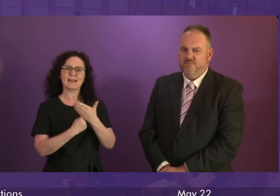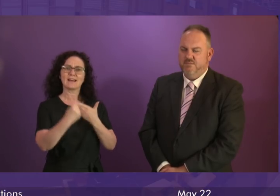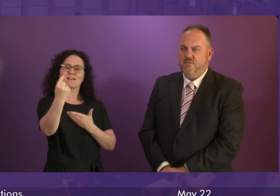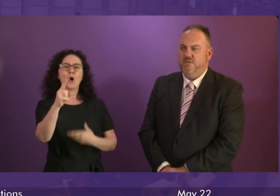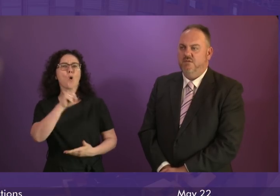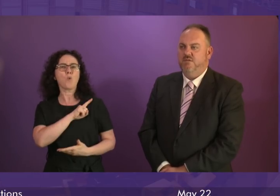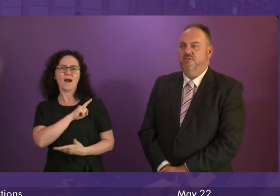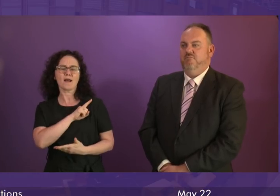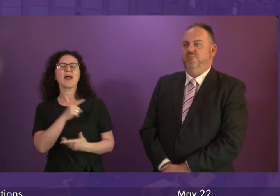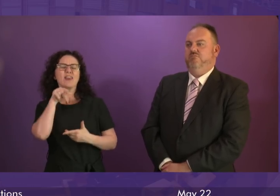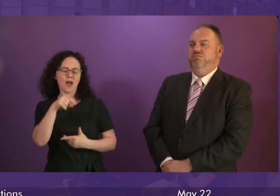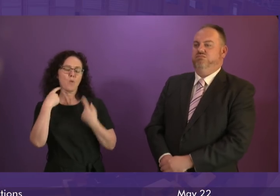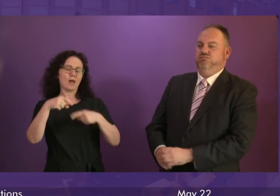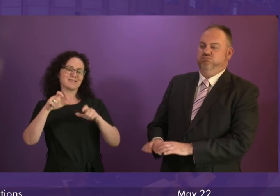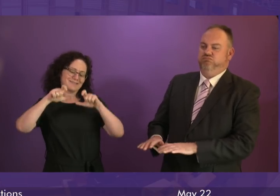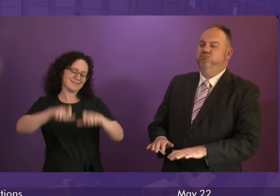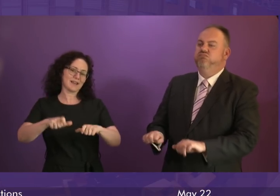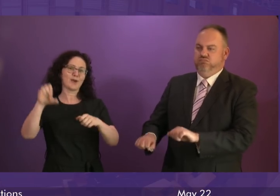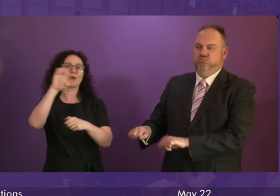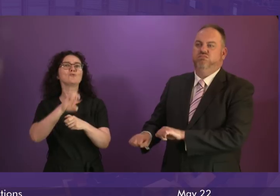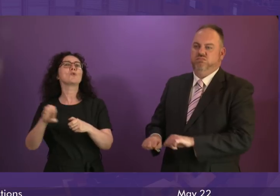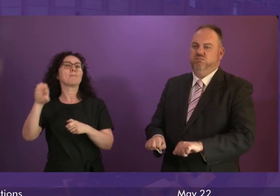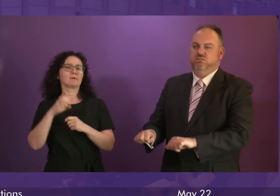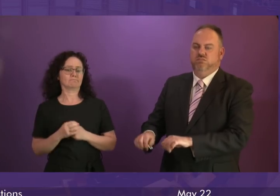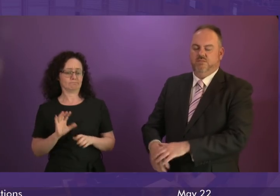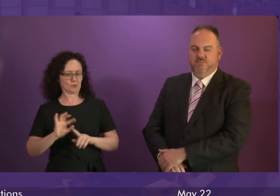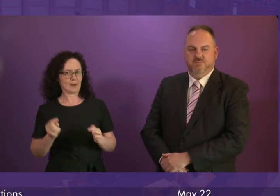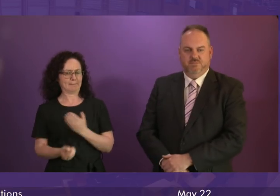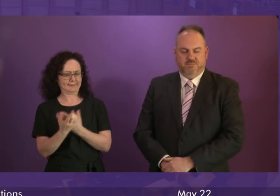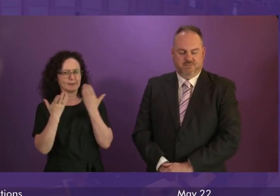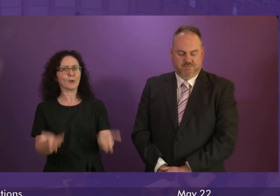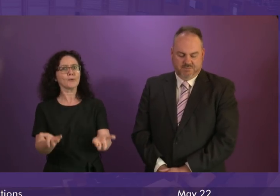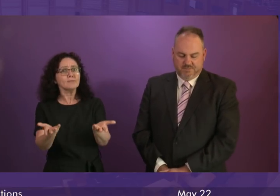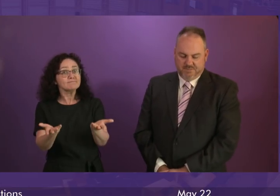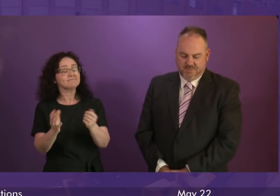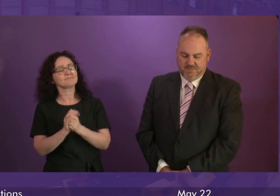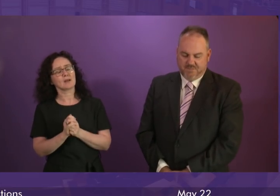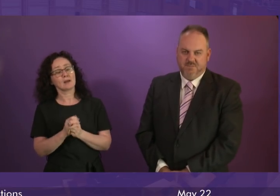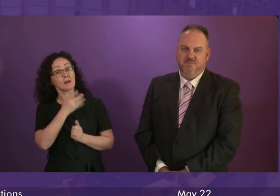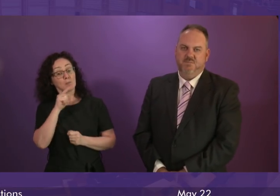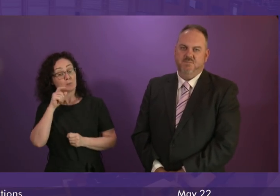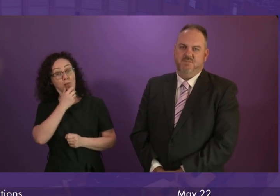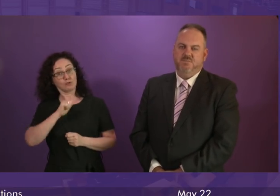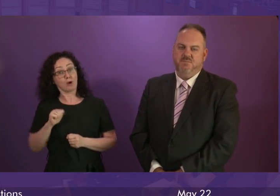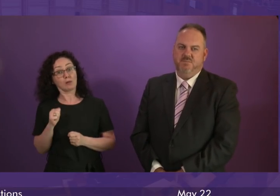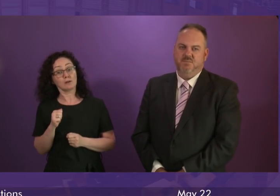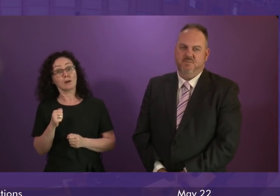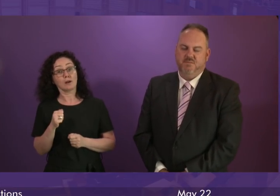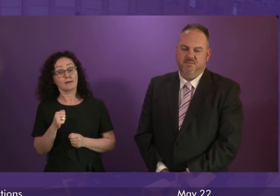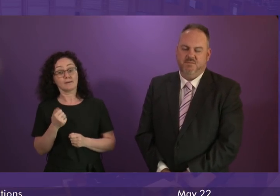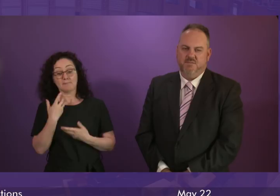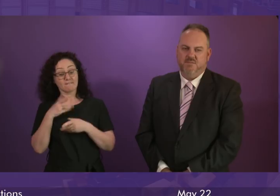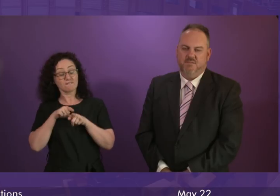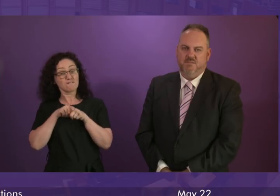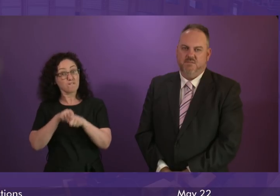place in the European Union. What is happening now? The people of Scotland face being taken out of the European Union